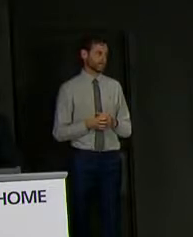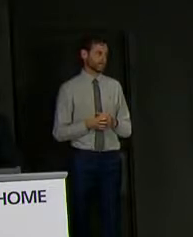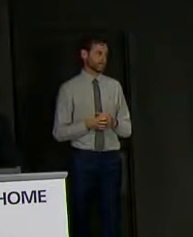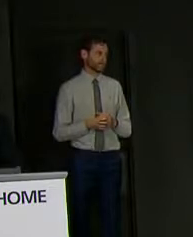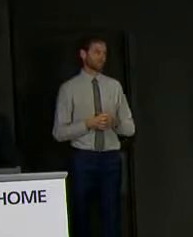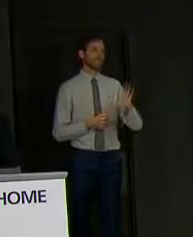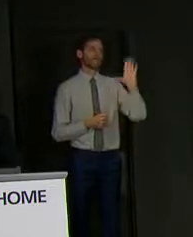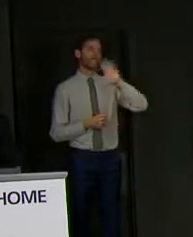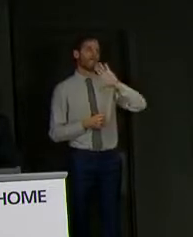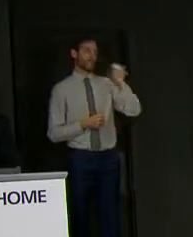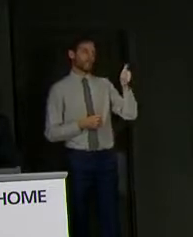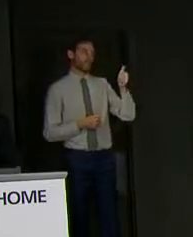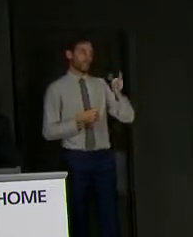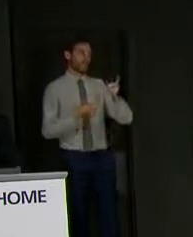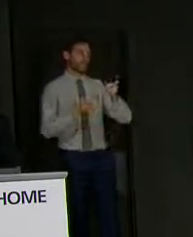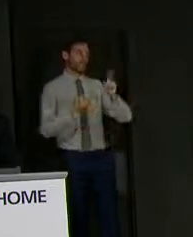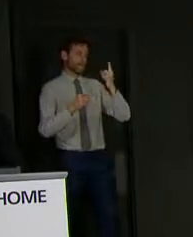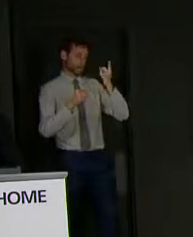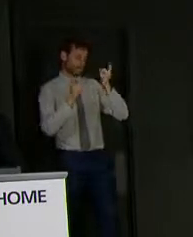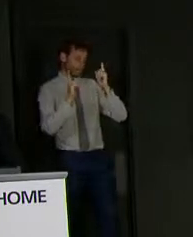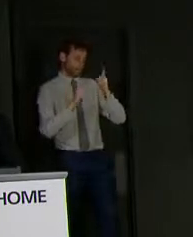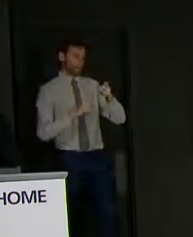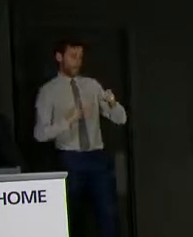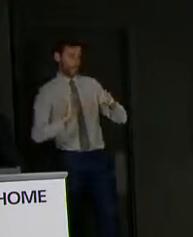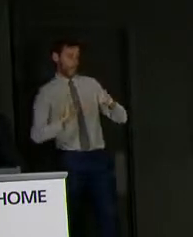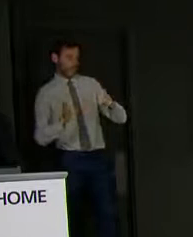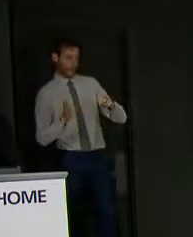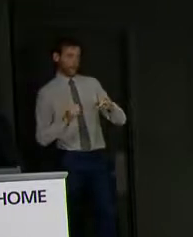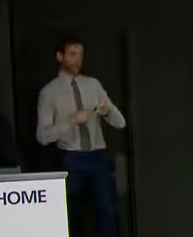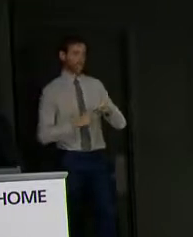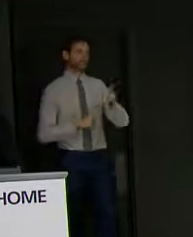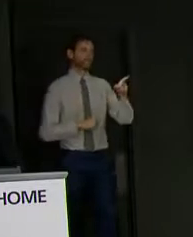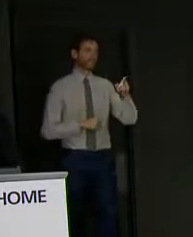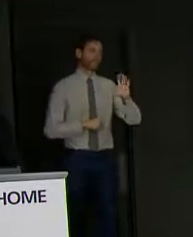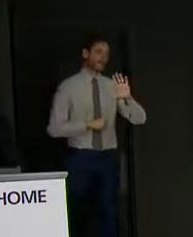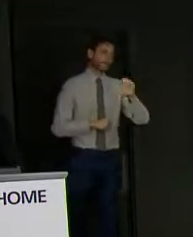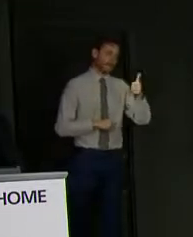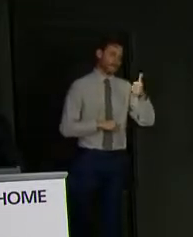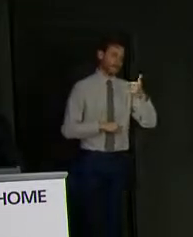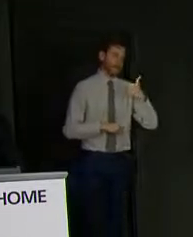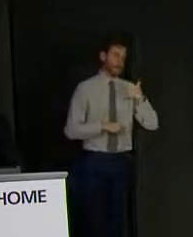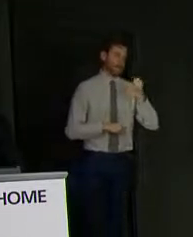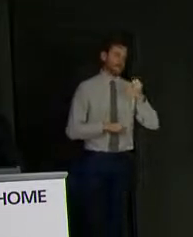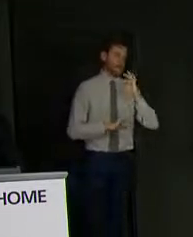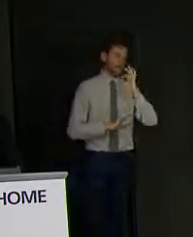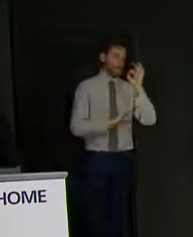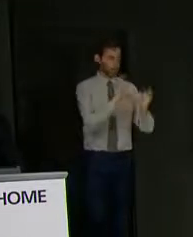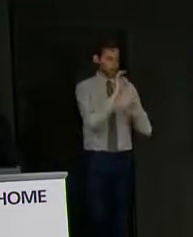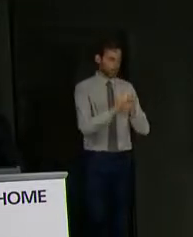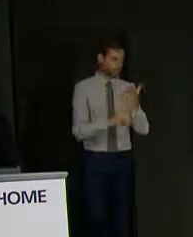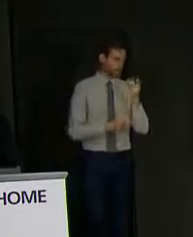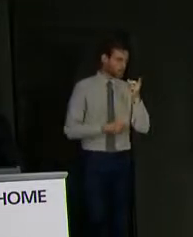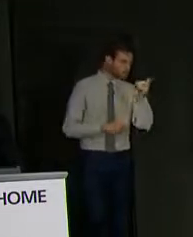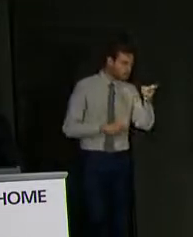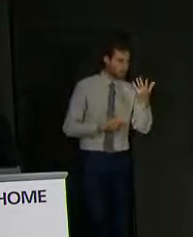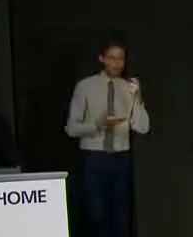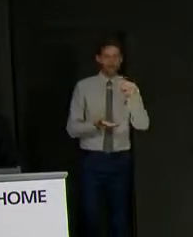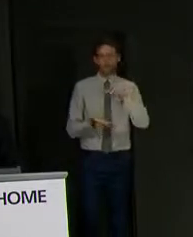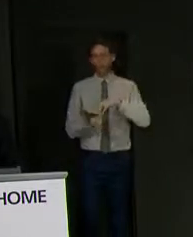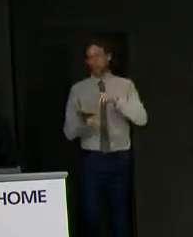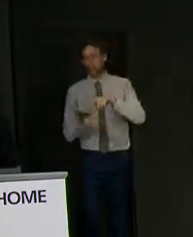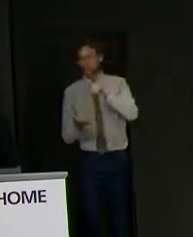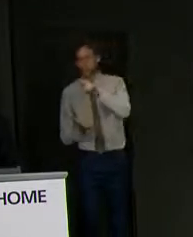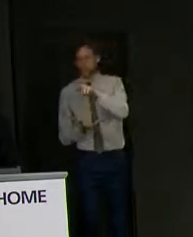Hello, First Minister. Hello. Hello there. I've got some questions, perhaps for yourself or the CMO, about the